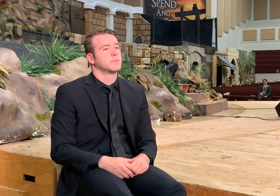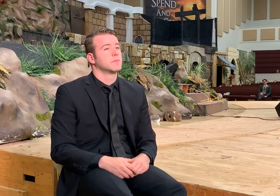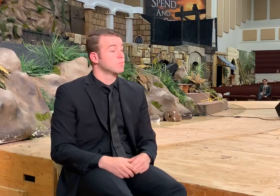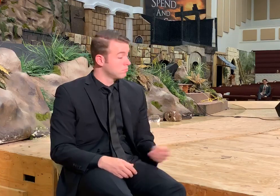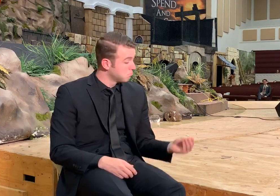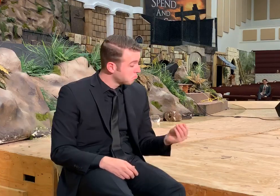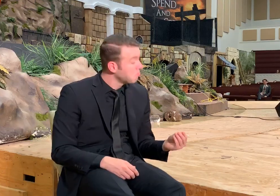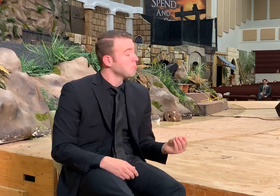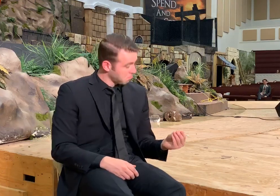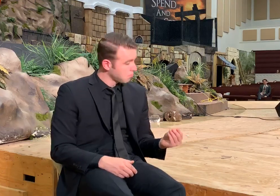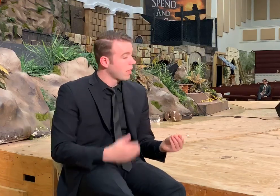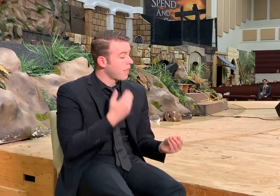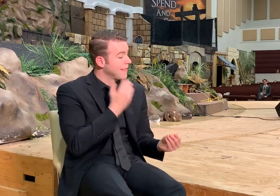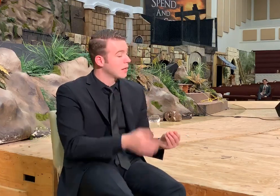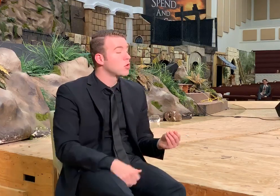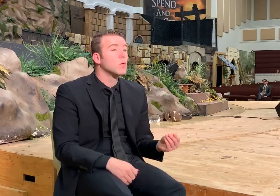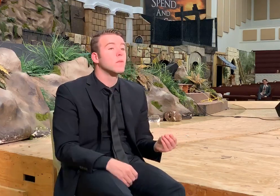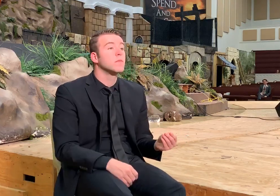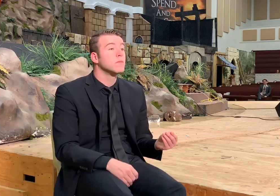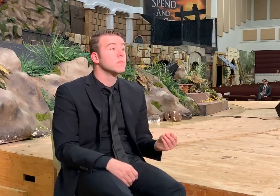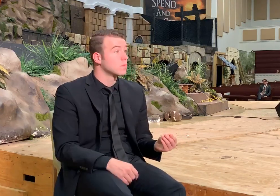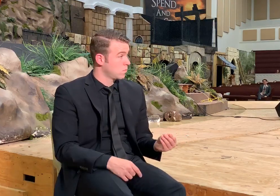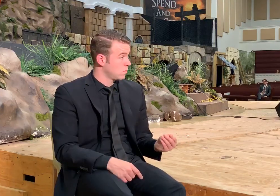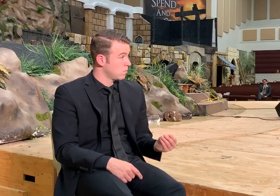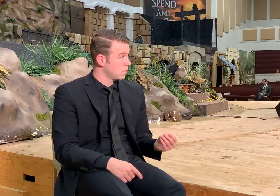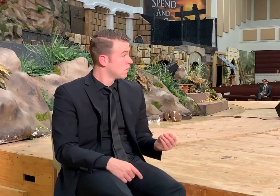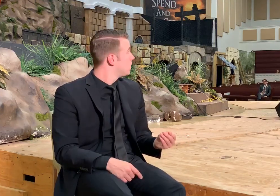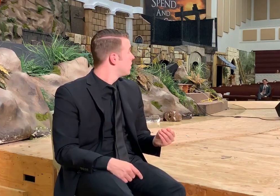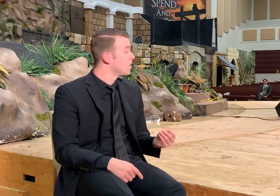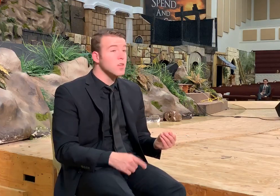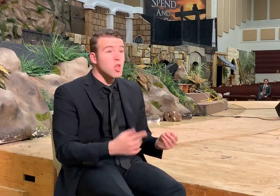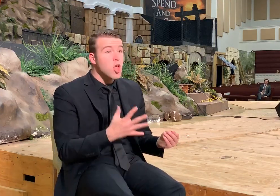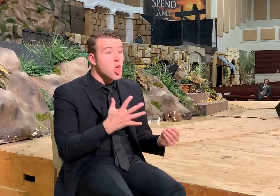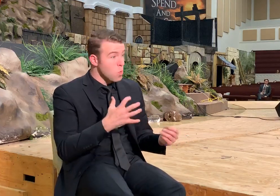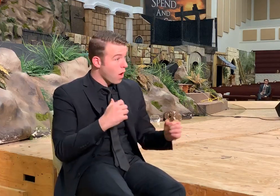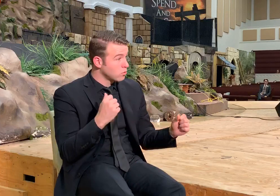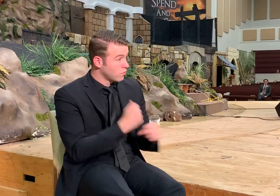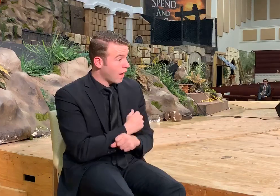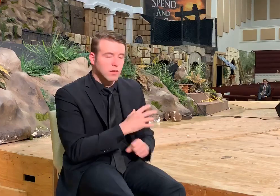I said, thank you. You on flight? No, I didn't say that.